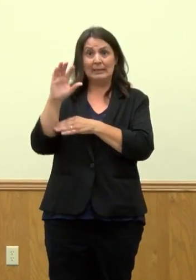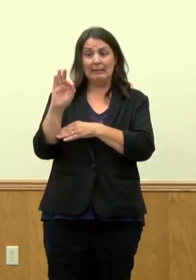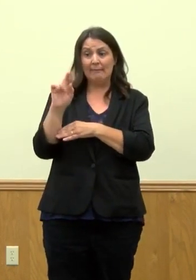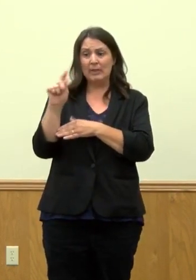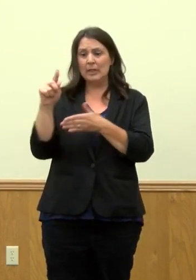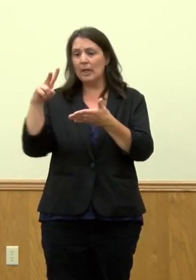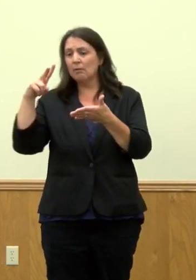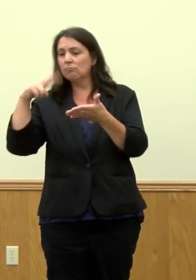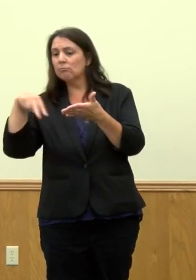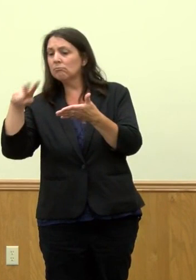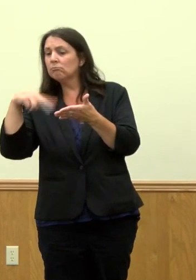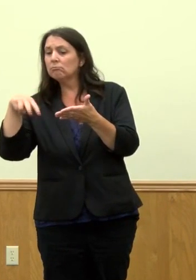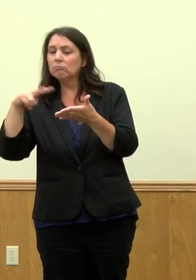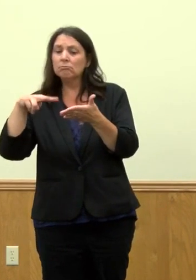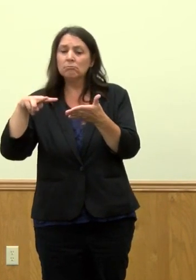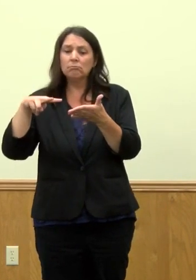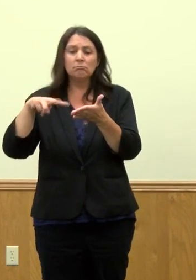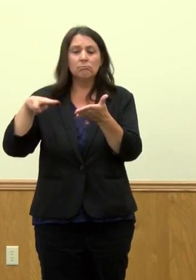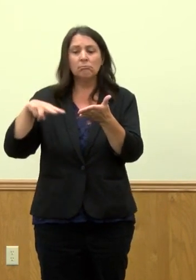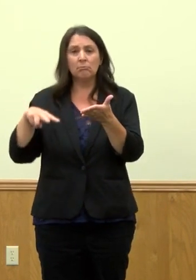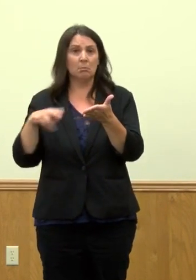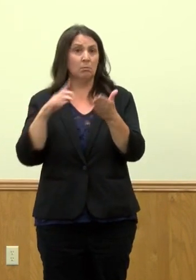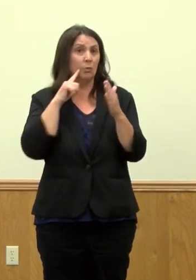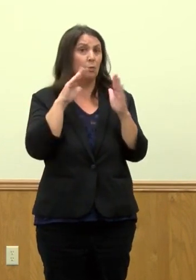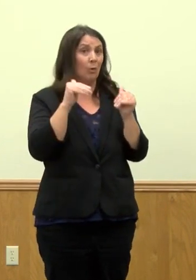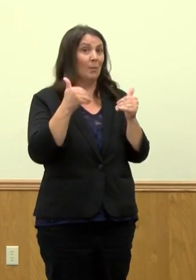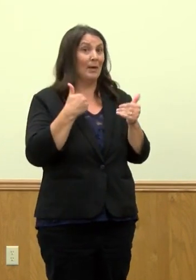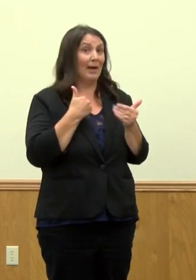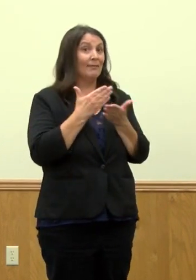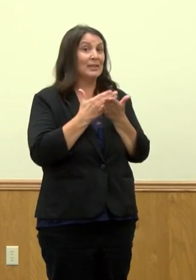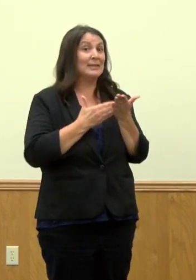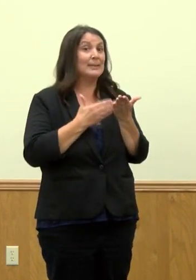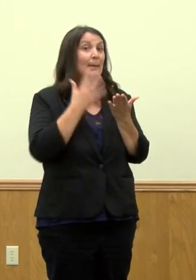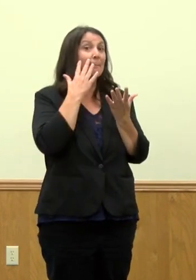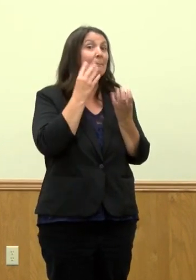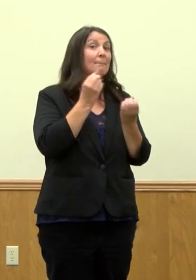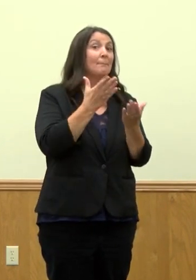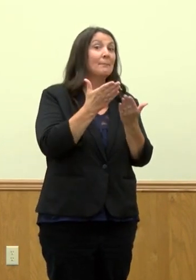Pfizer has, we'll hopefully have some news in the near future.